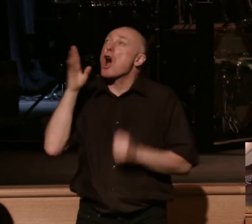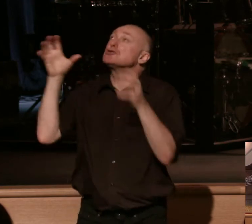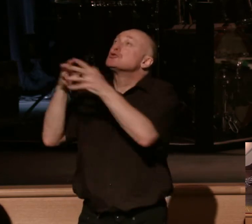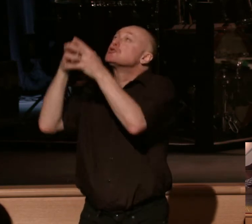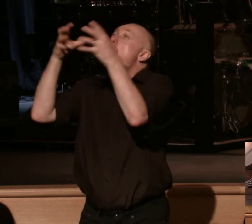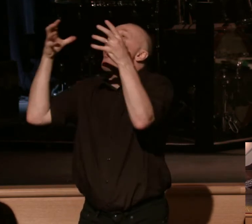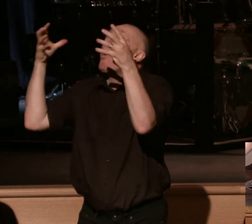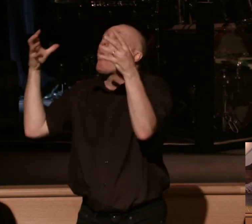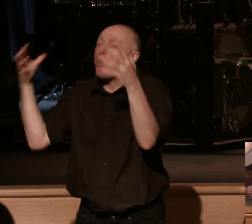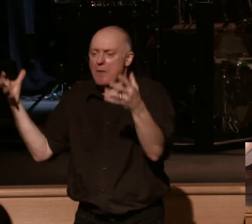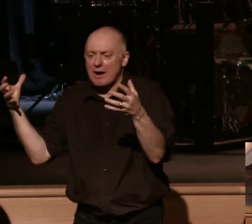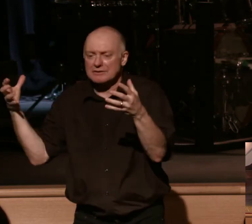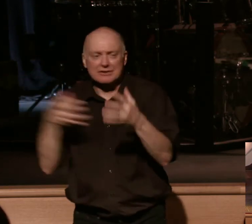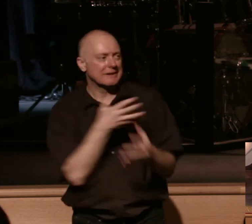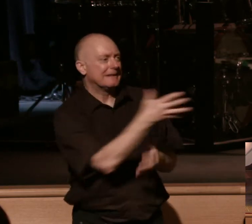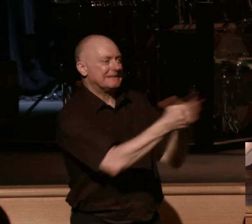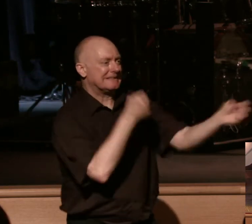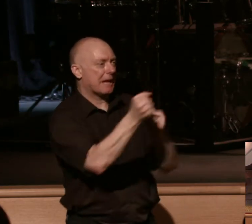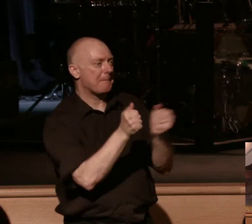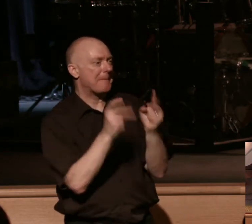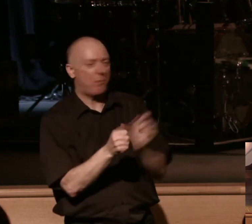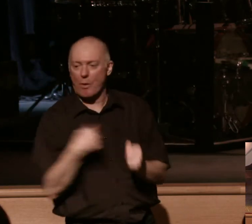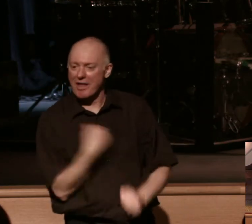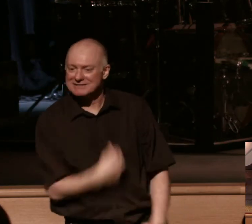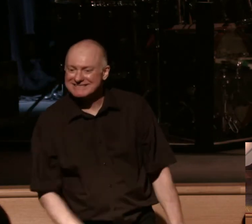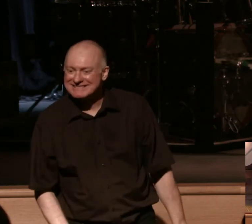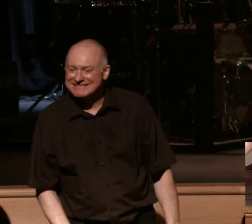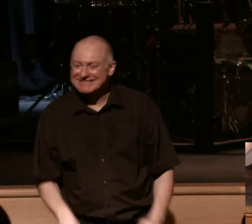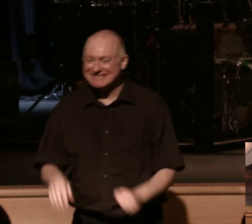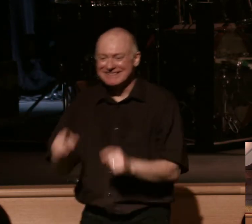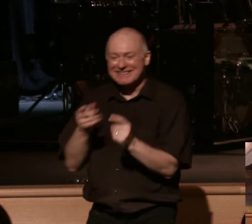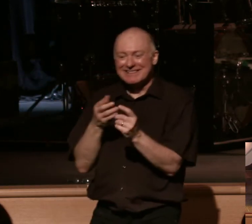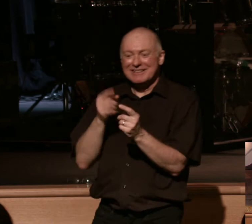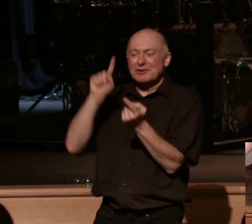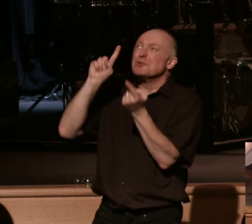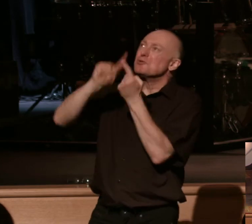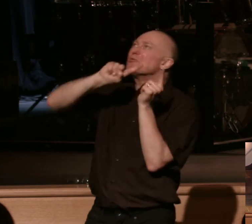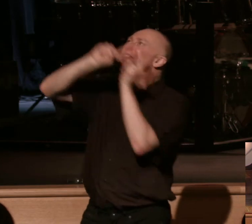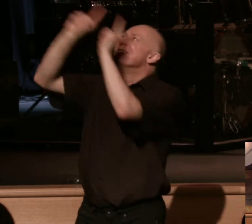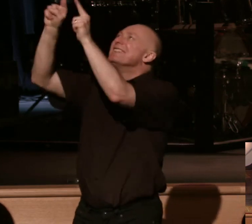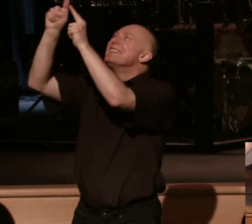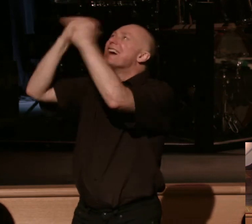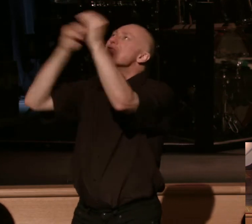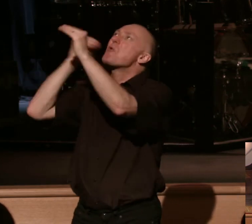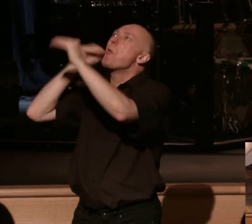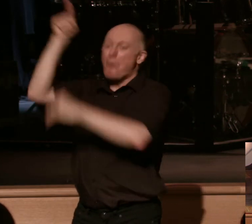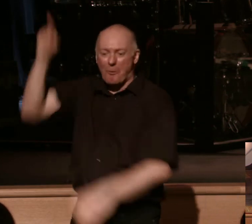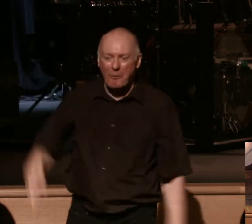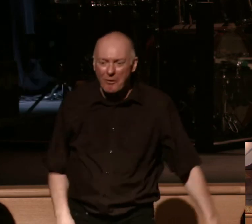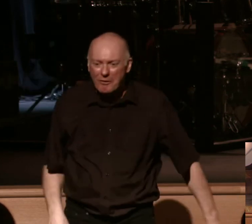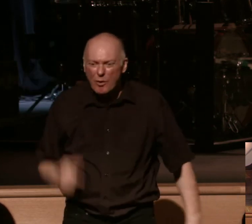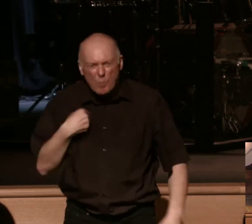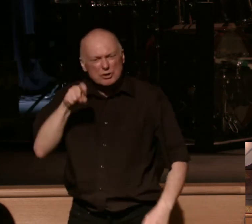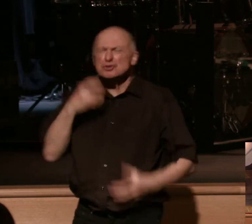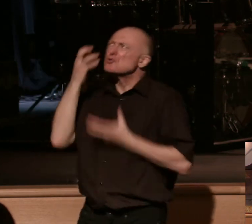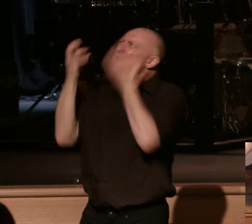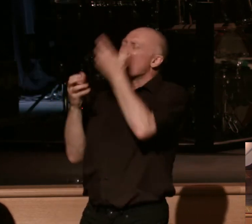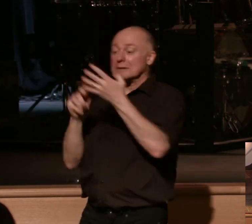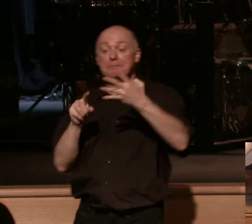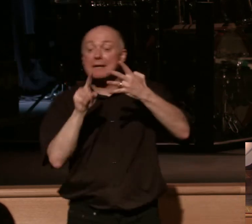and take as many people as possible with us through the gospel to our heavenly home it's right to groan for that secondly we